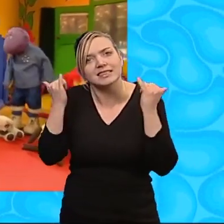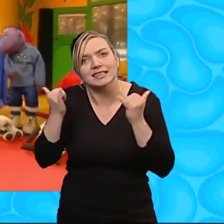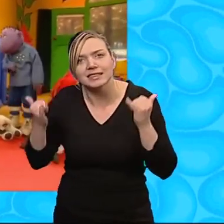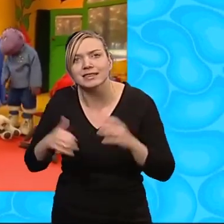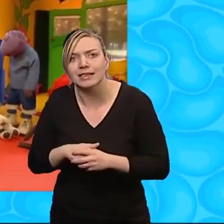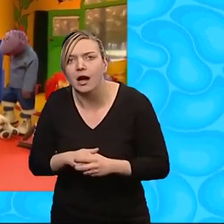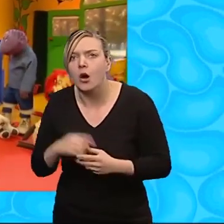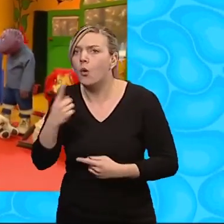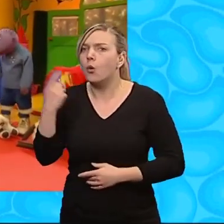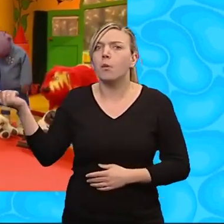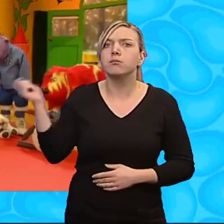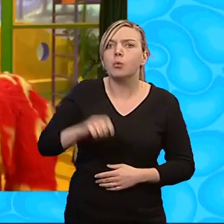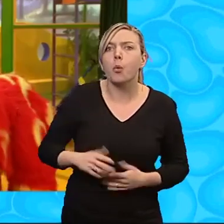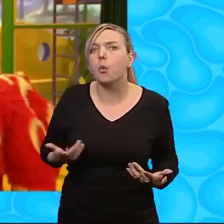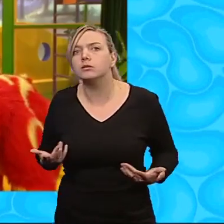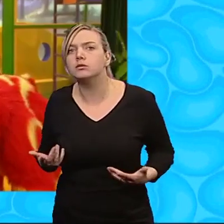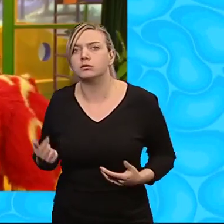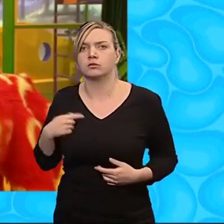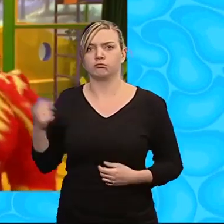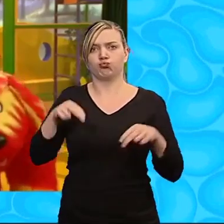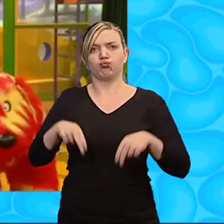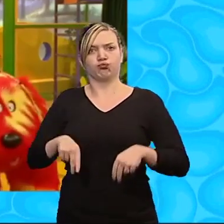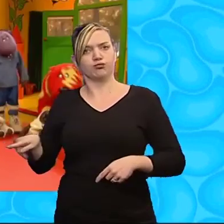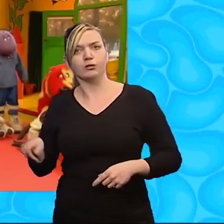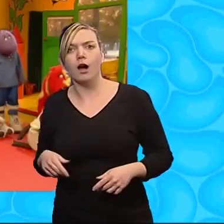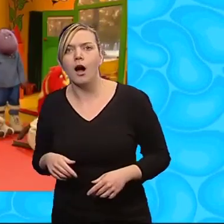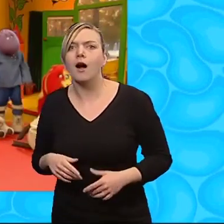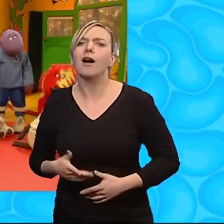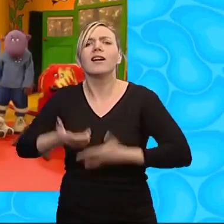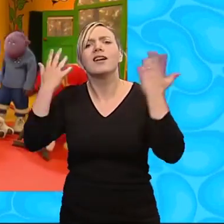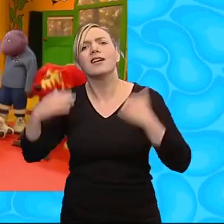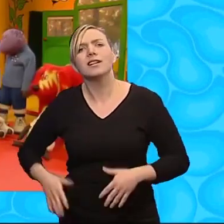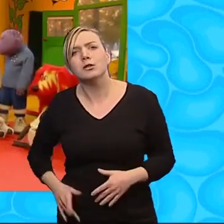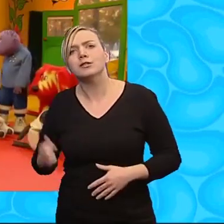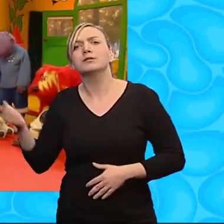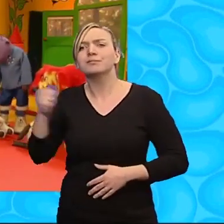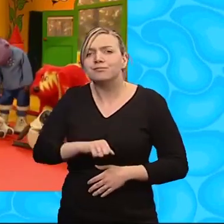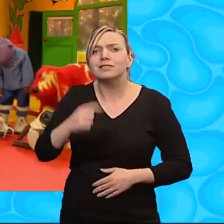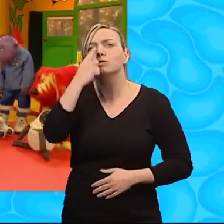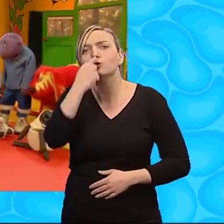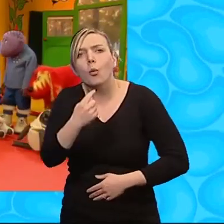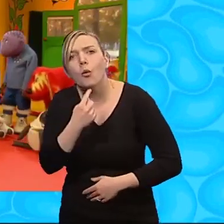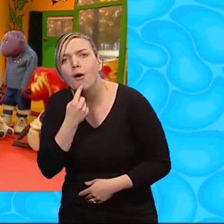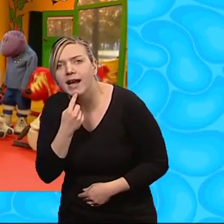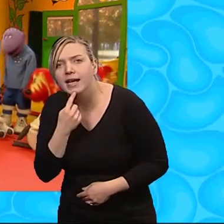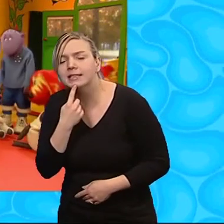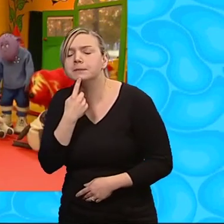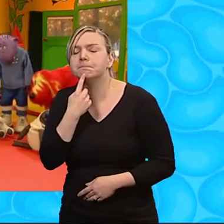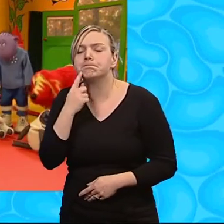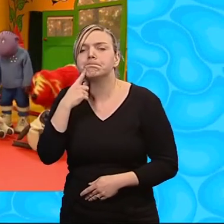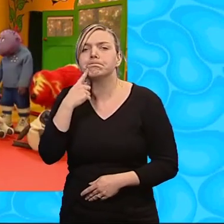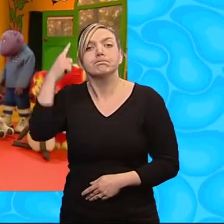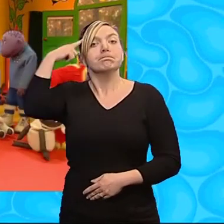who have you brought to the party, Milo? Doodles! Oh! Oh, Milo! You're meant to bring a toy! Yeah!